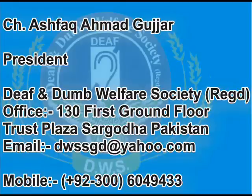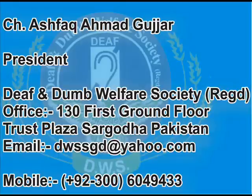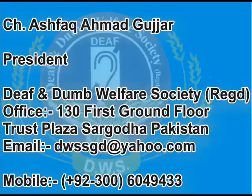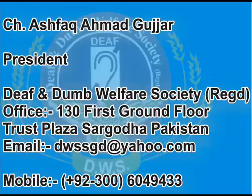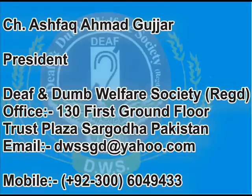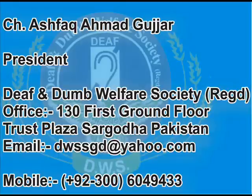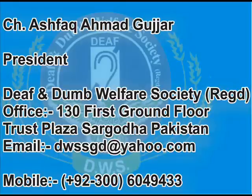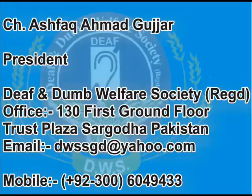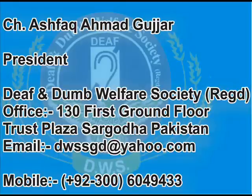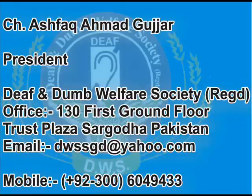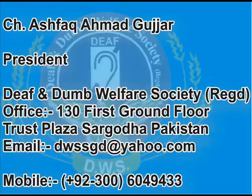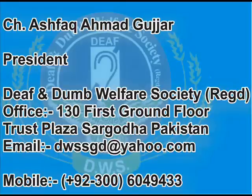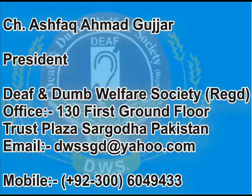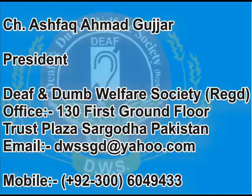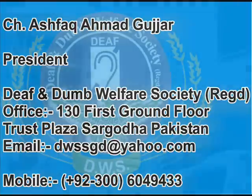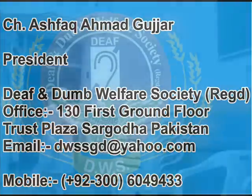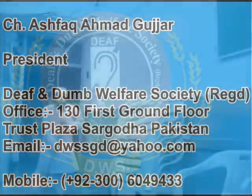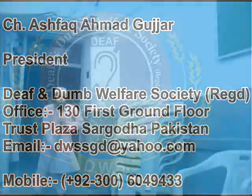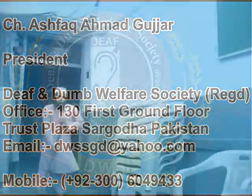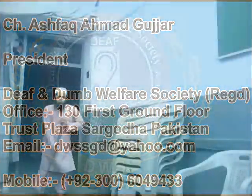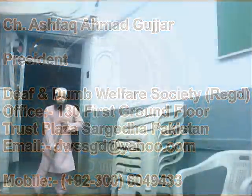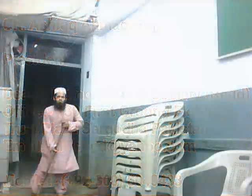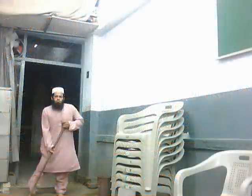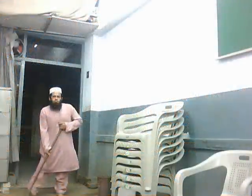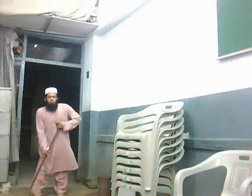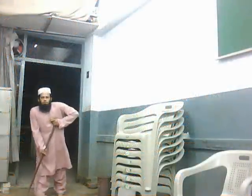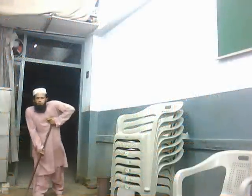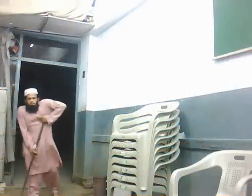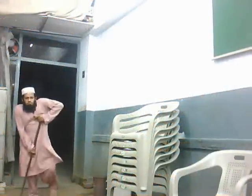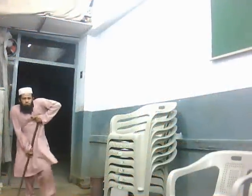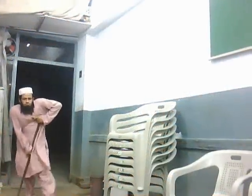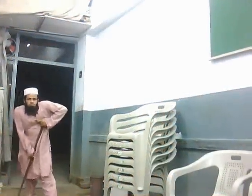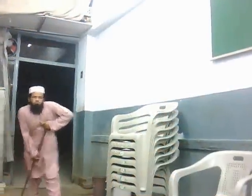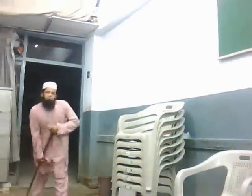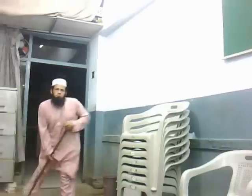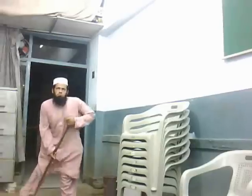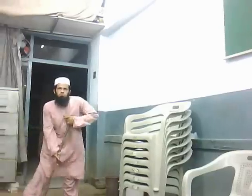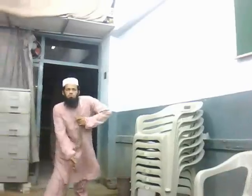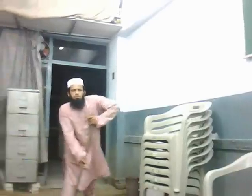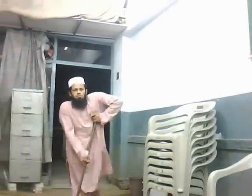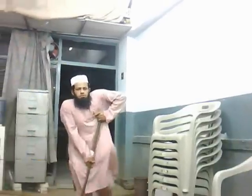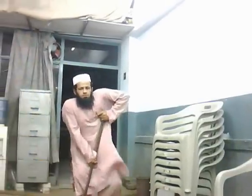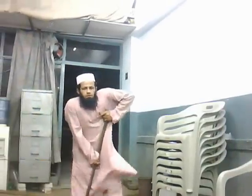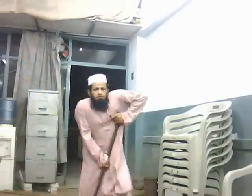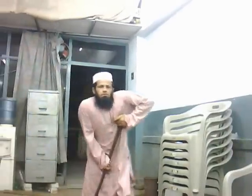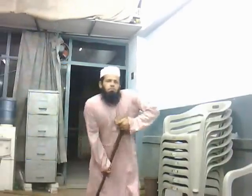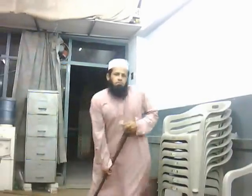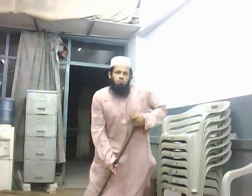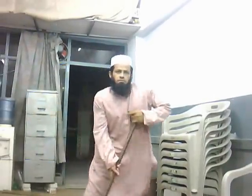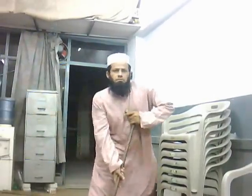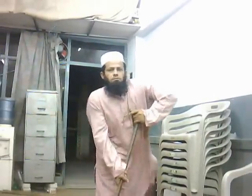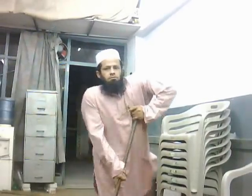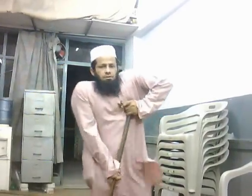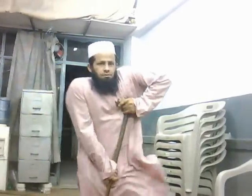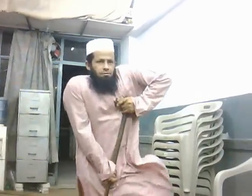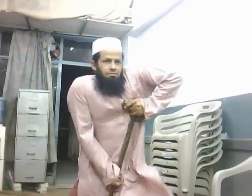the mere coming switches, the machine will found the human. The main theme of the story presented by the